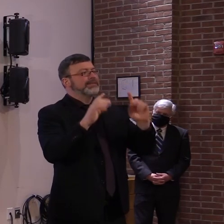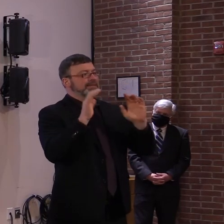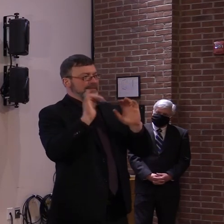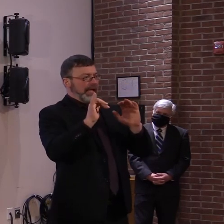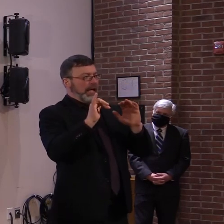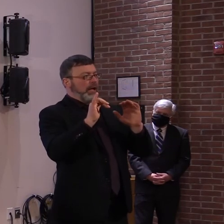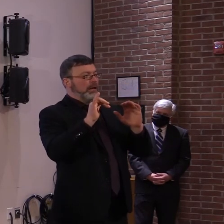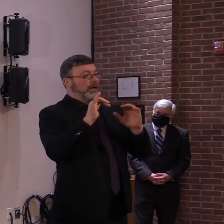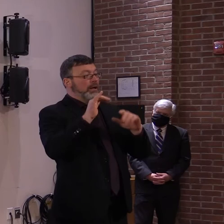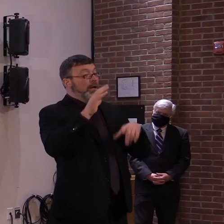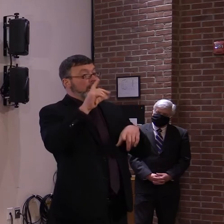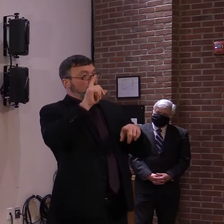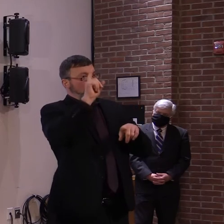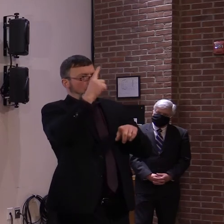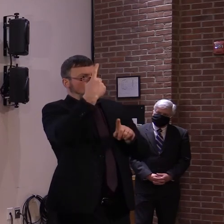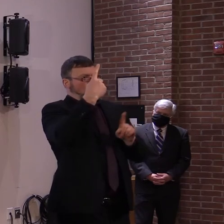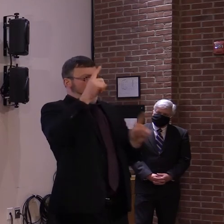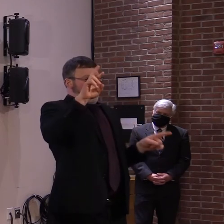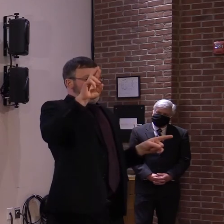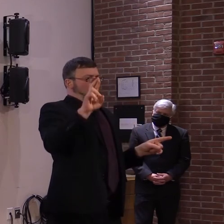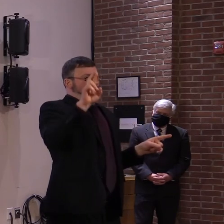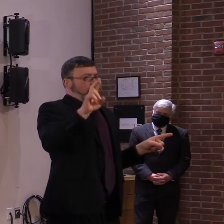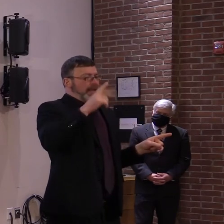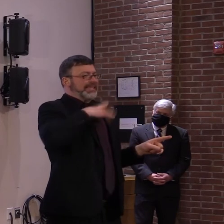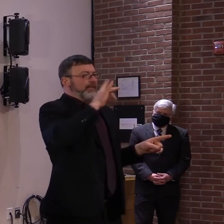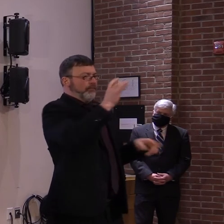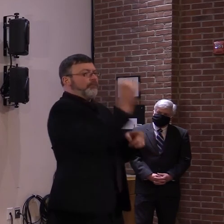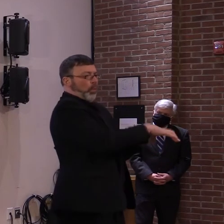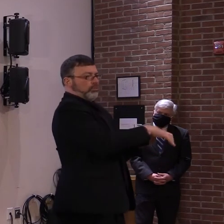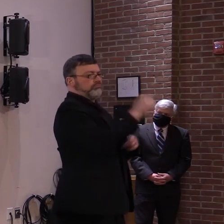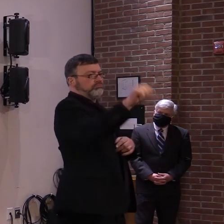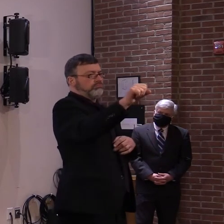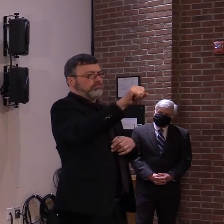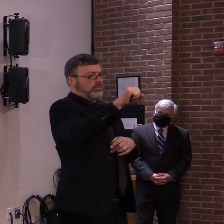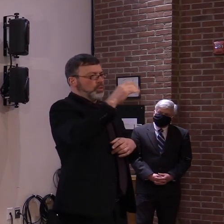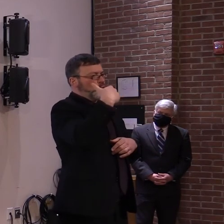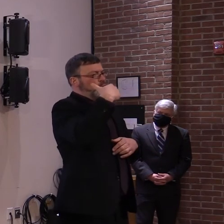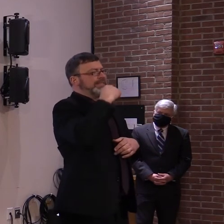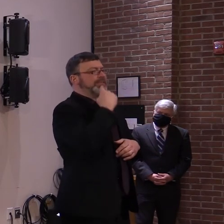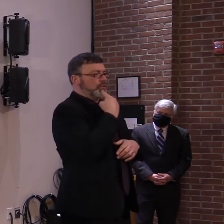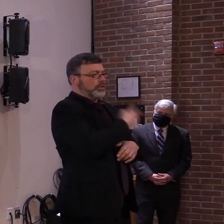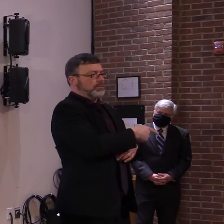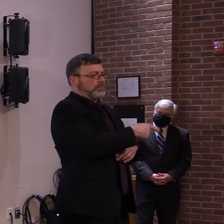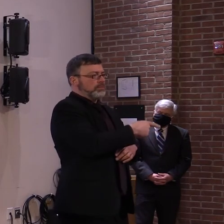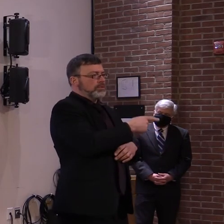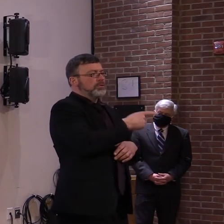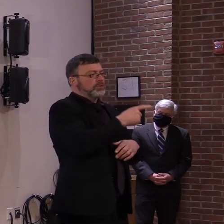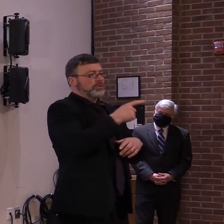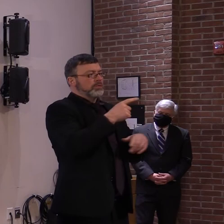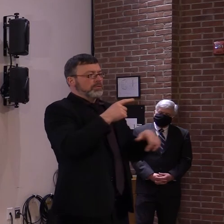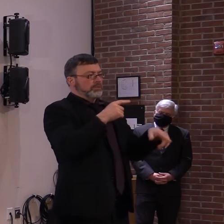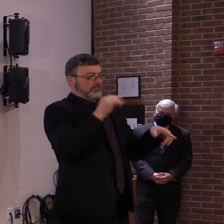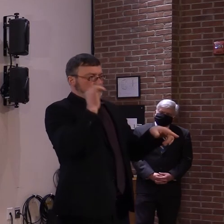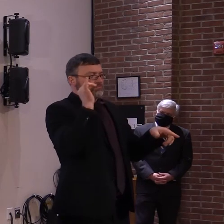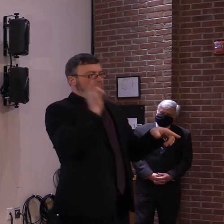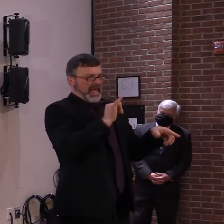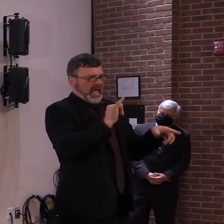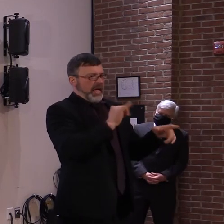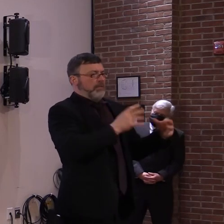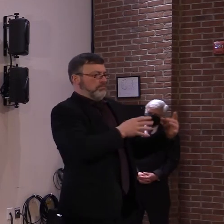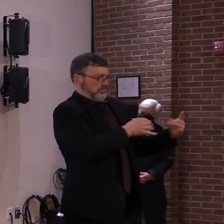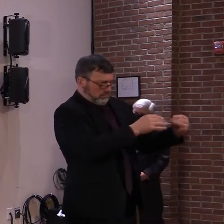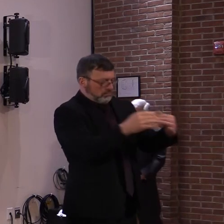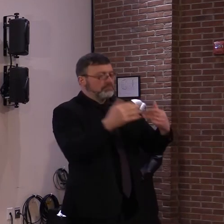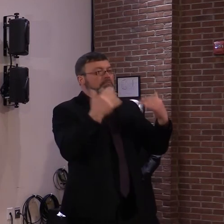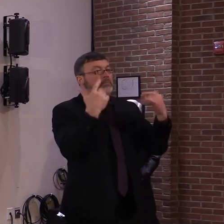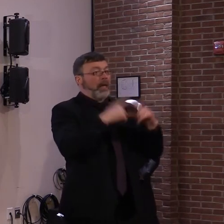General moved forward with that. And, in fact, we deserve a lot of credit for moving in that manner and coming to